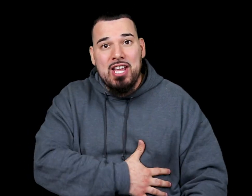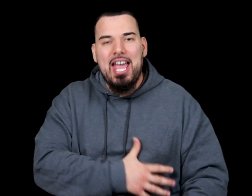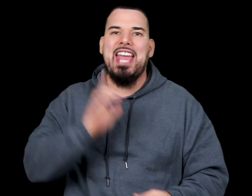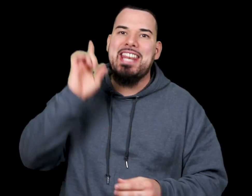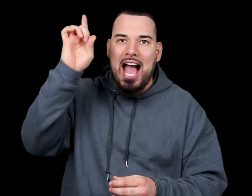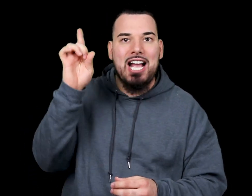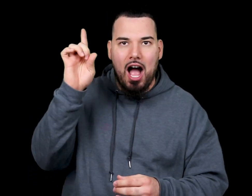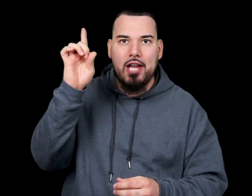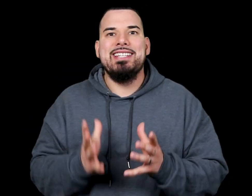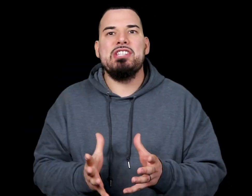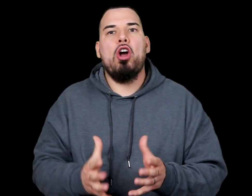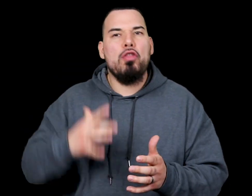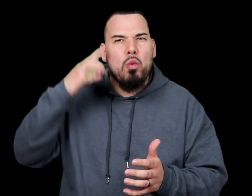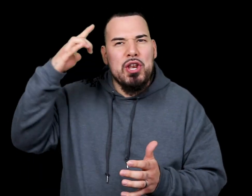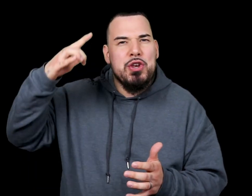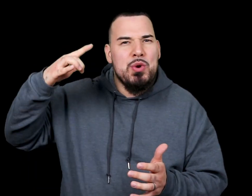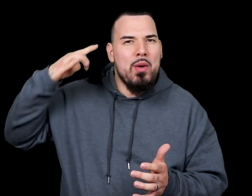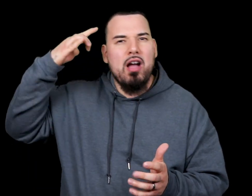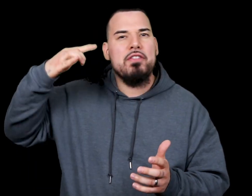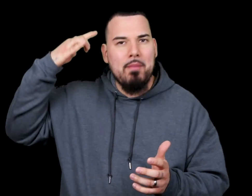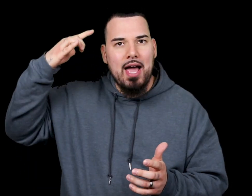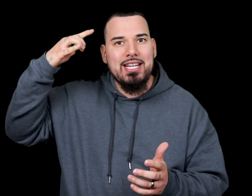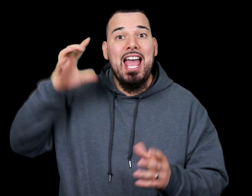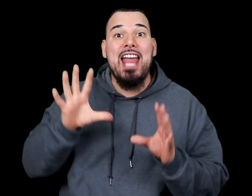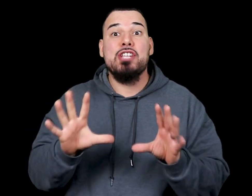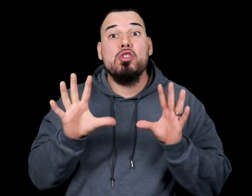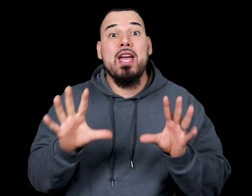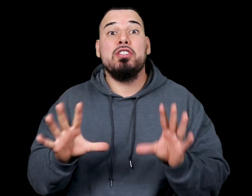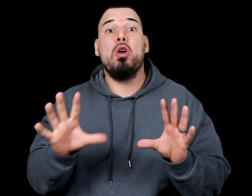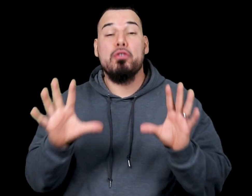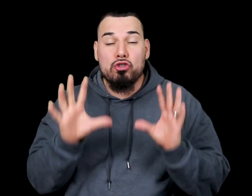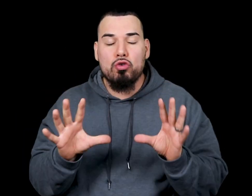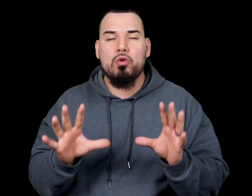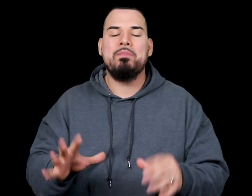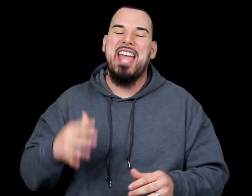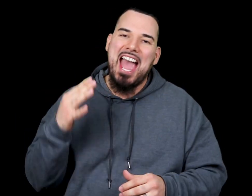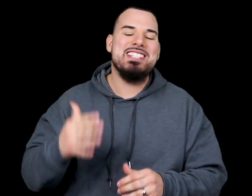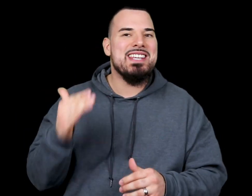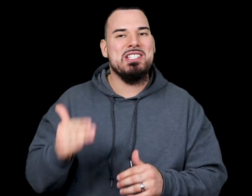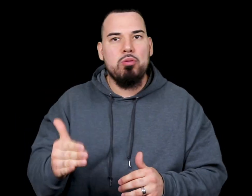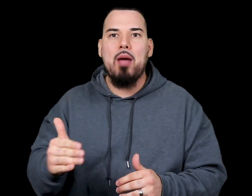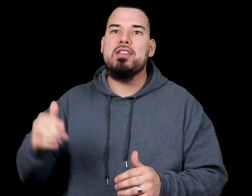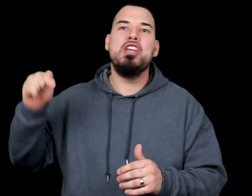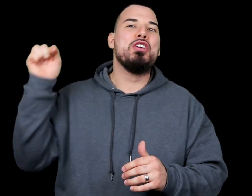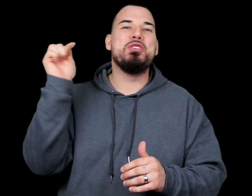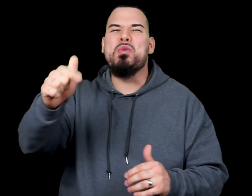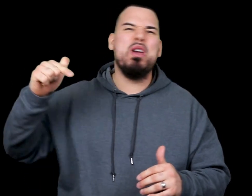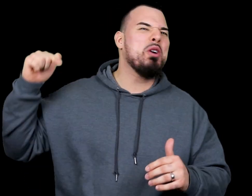and not God. This is called the renewing of the mind. And as you get to know the truth, as Jesus promised, you will